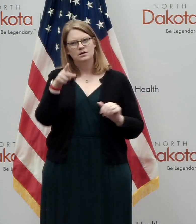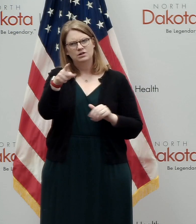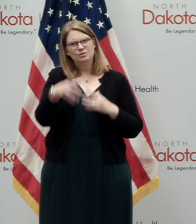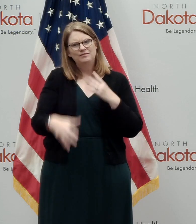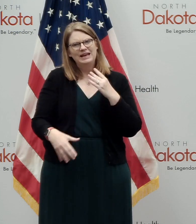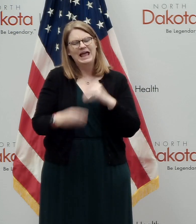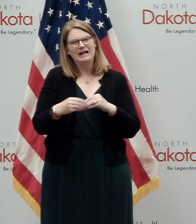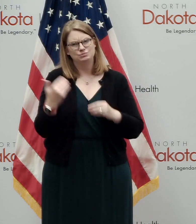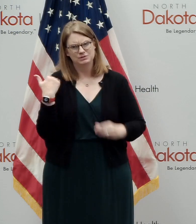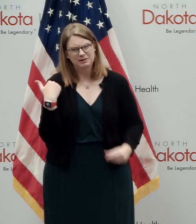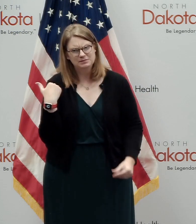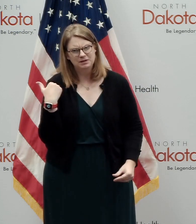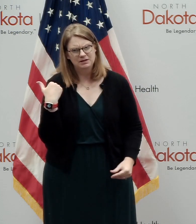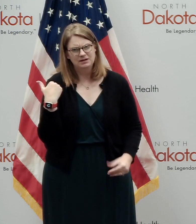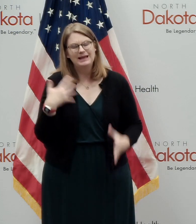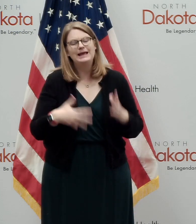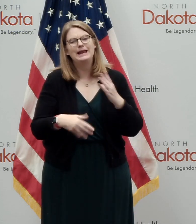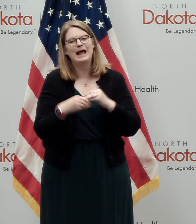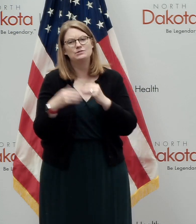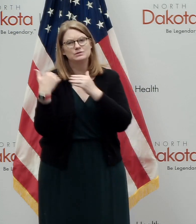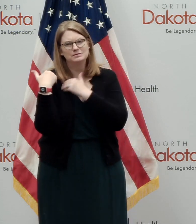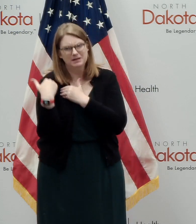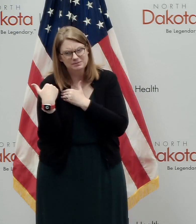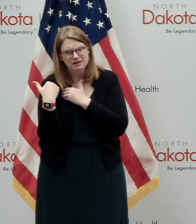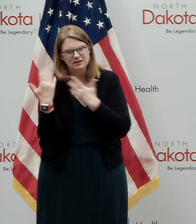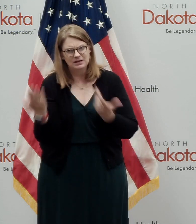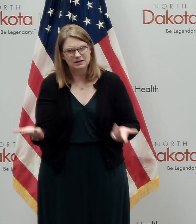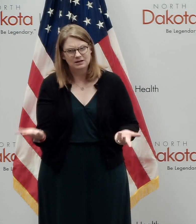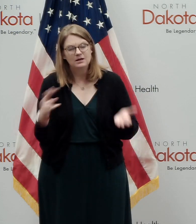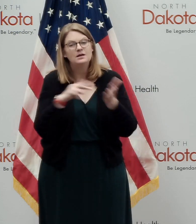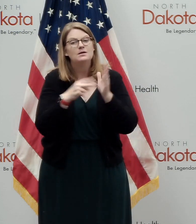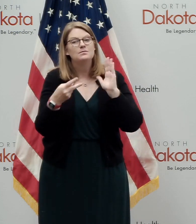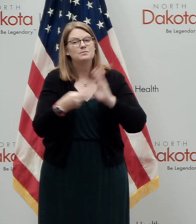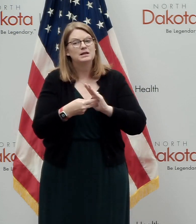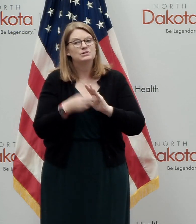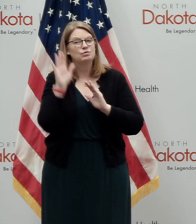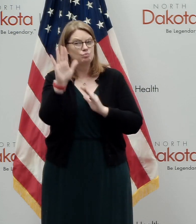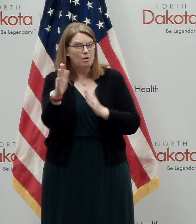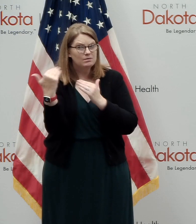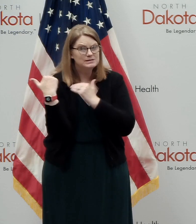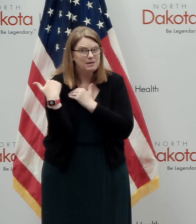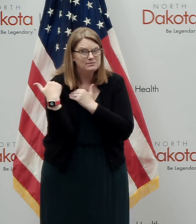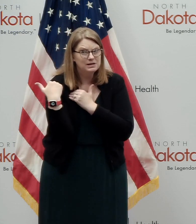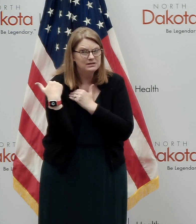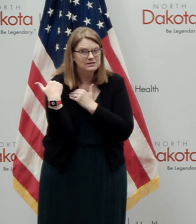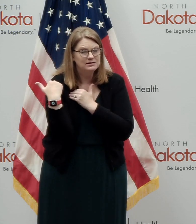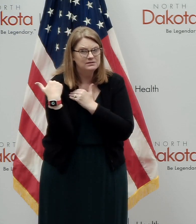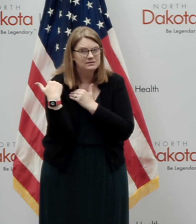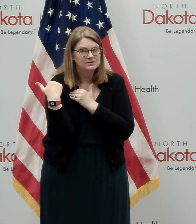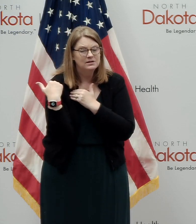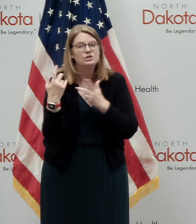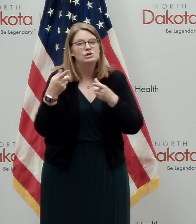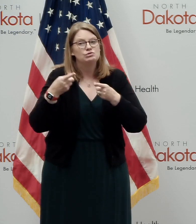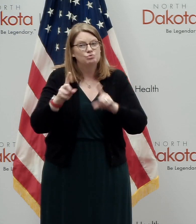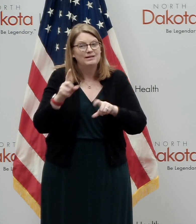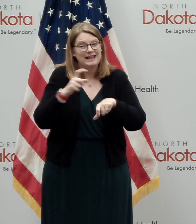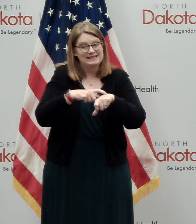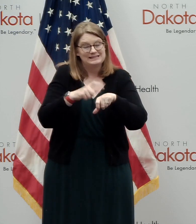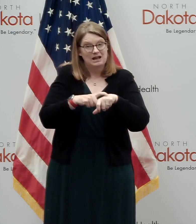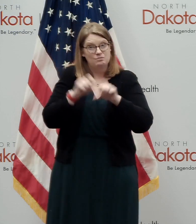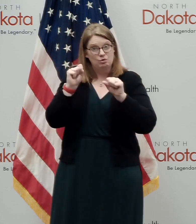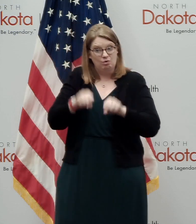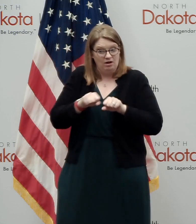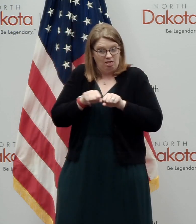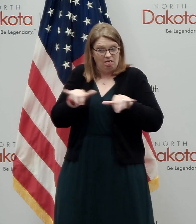responsibility. And if you're positive, and your responsibility is to make sure that during the time that you're contagious, that you do